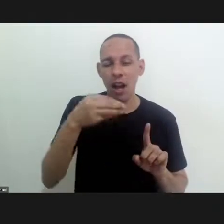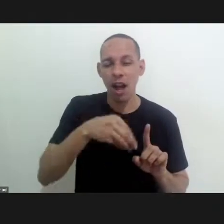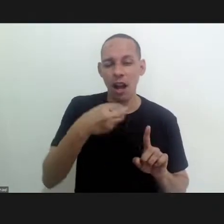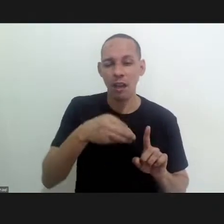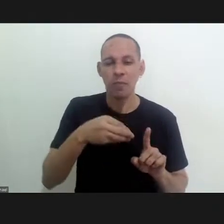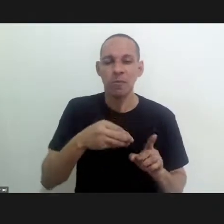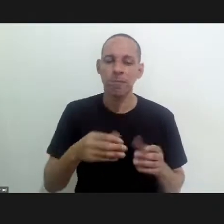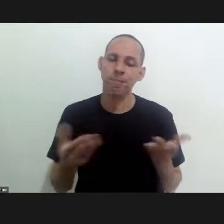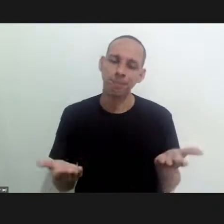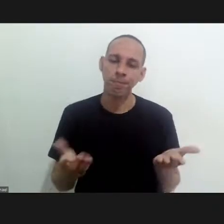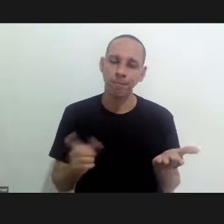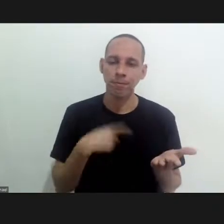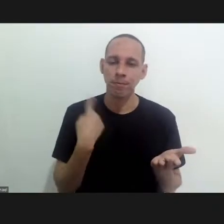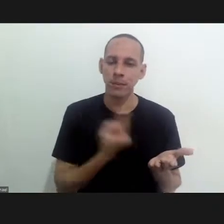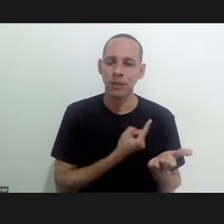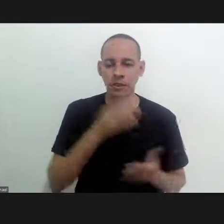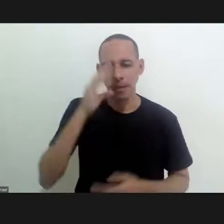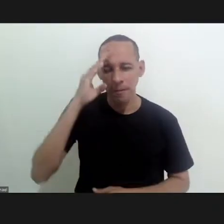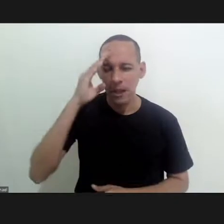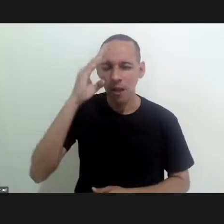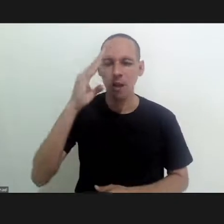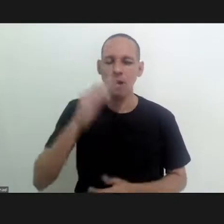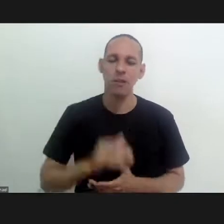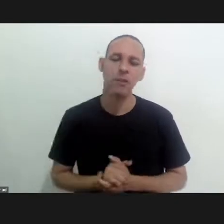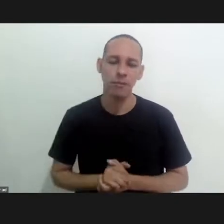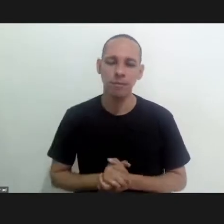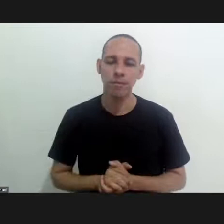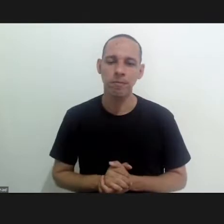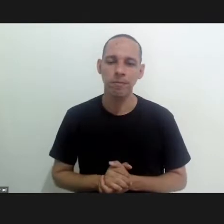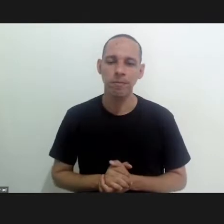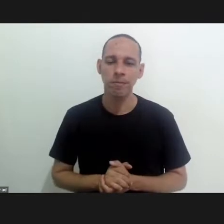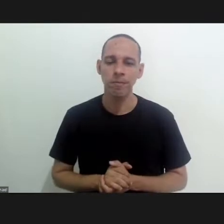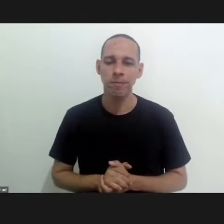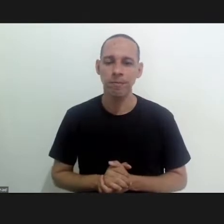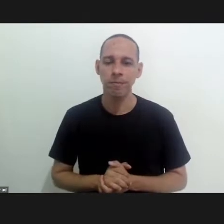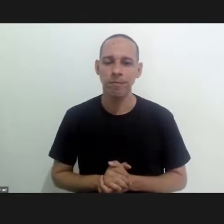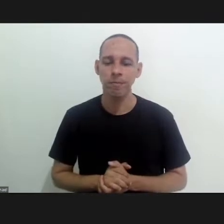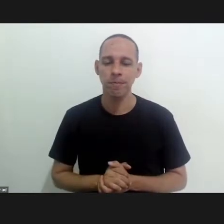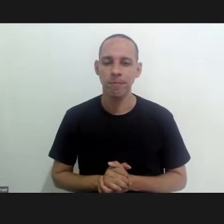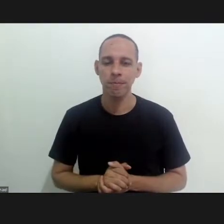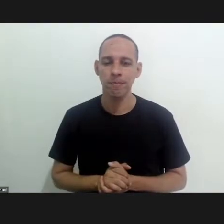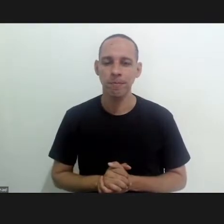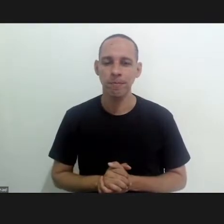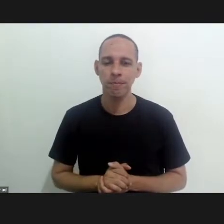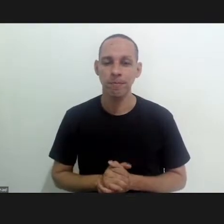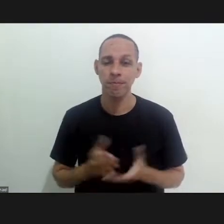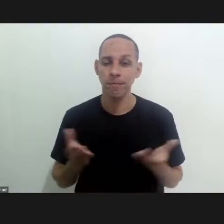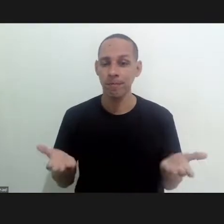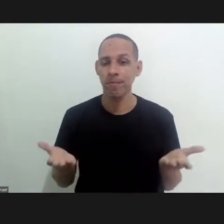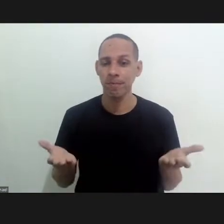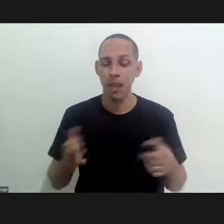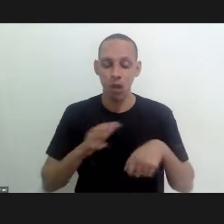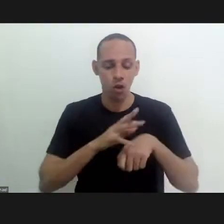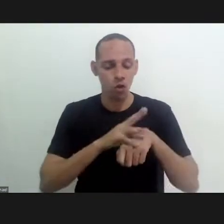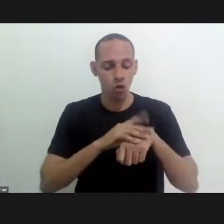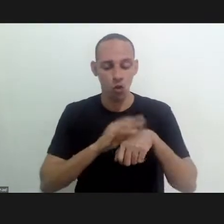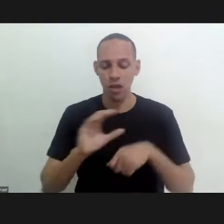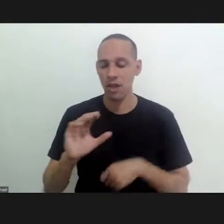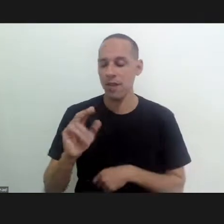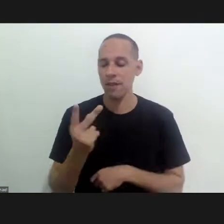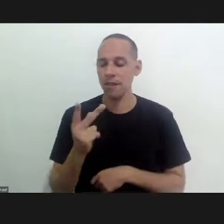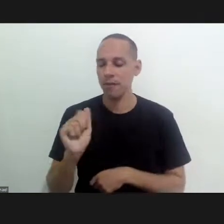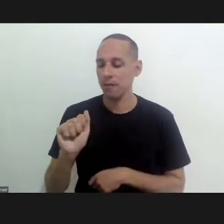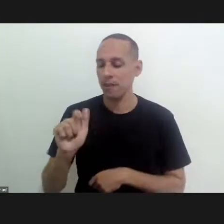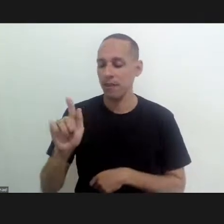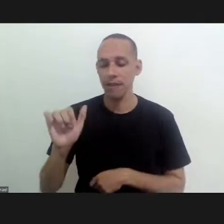and this is something which is a priority for us and